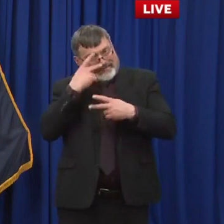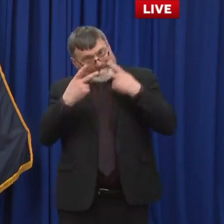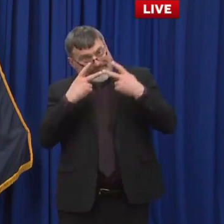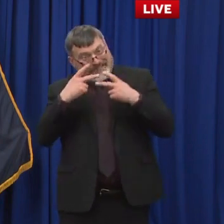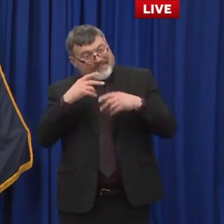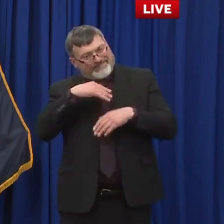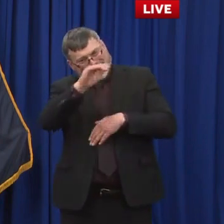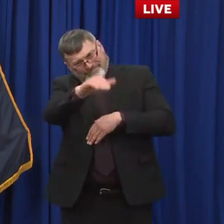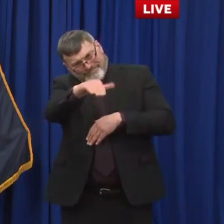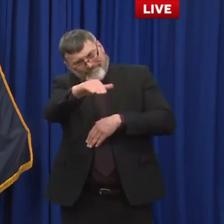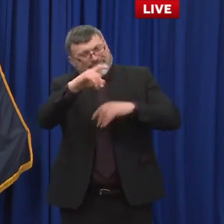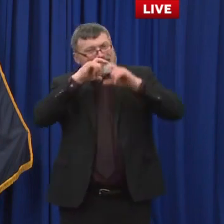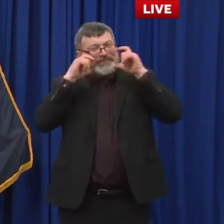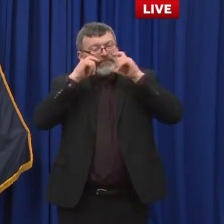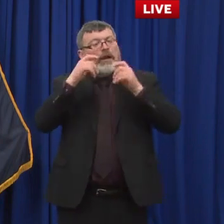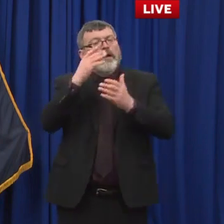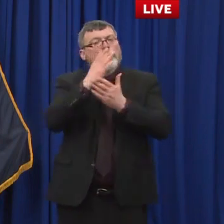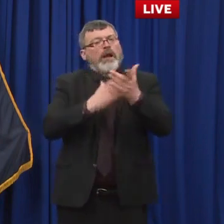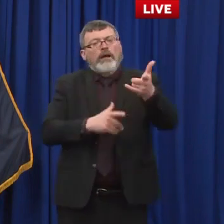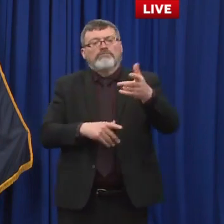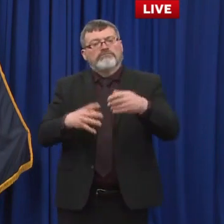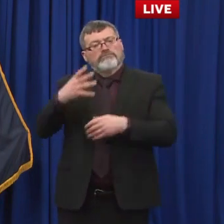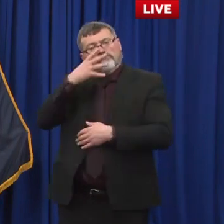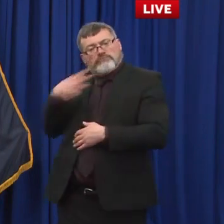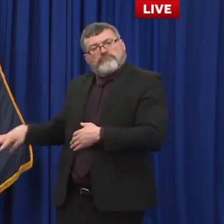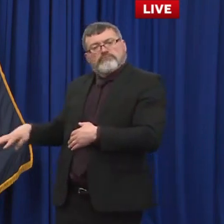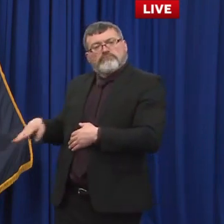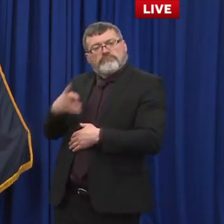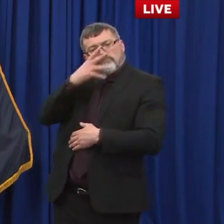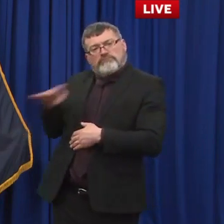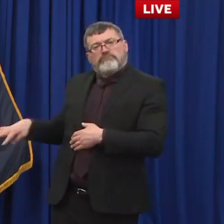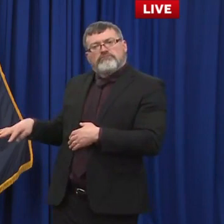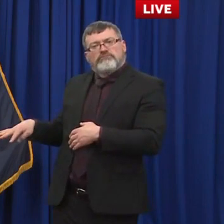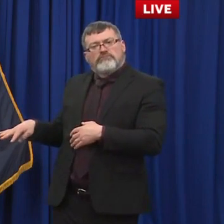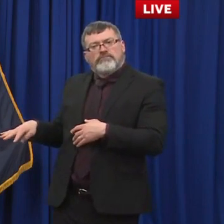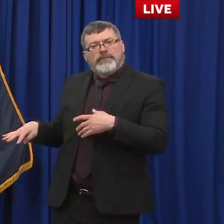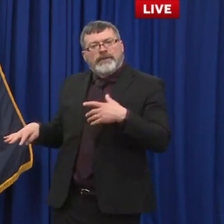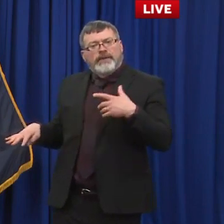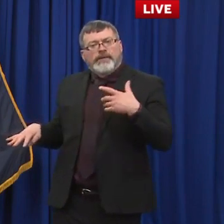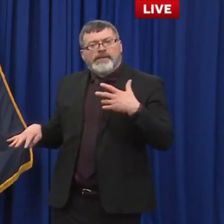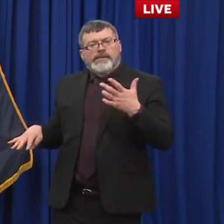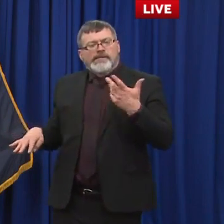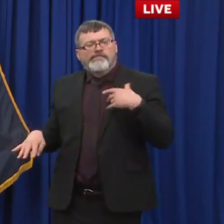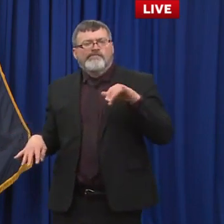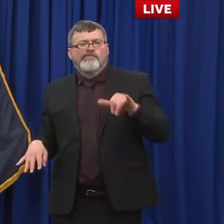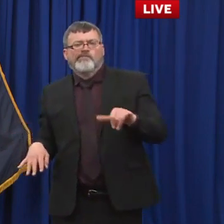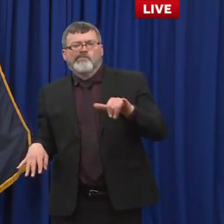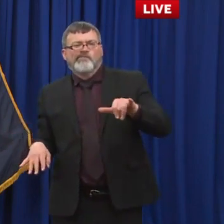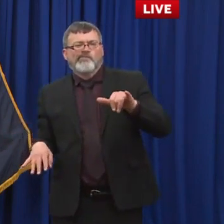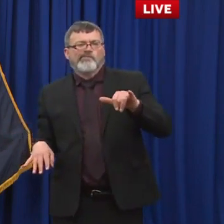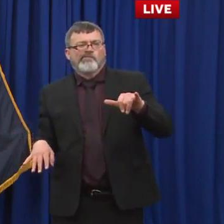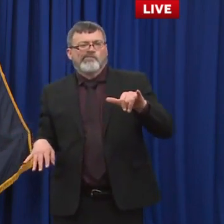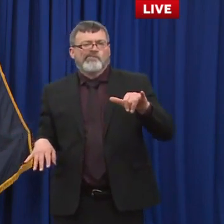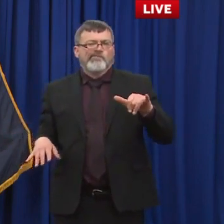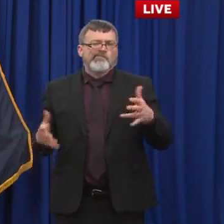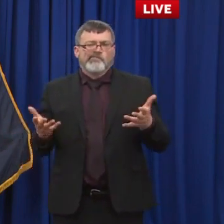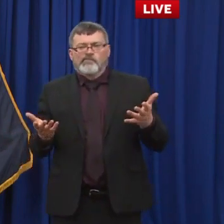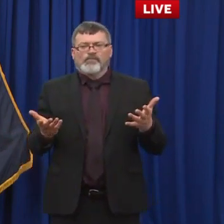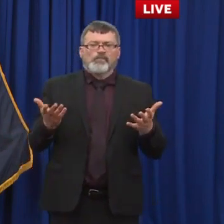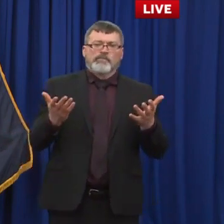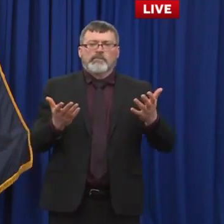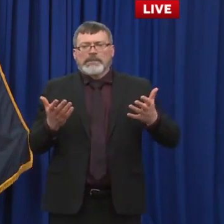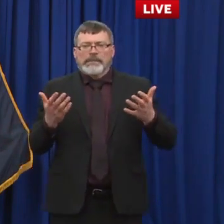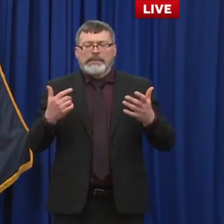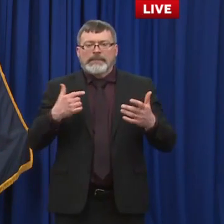so public health tends to operate, and I think we're most successful when we operate from a standpoint of looking at how we can engage